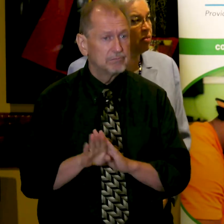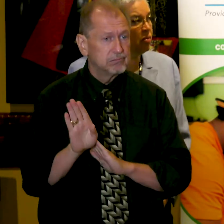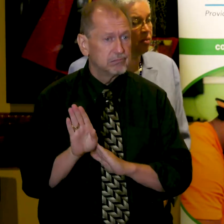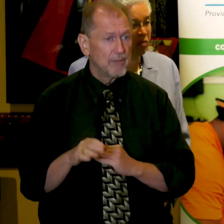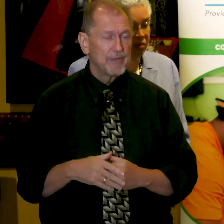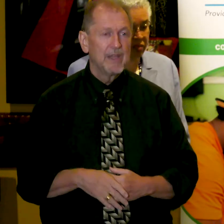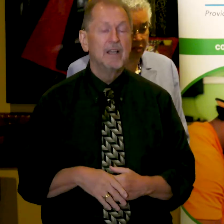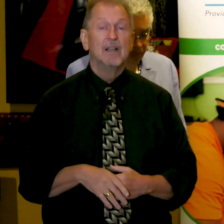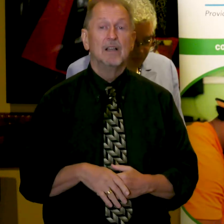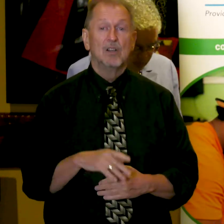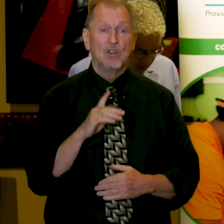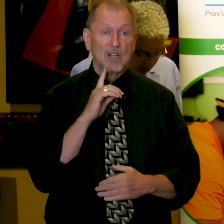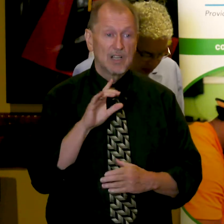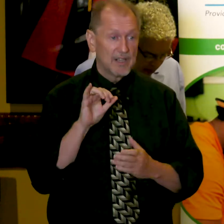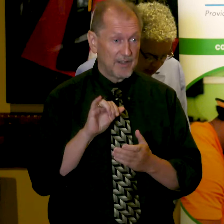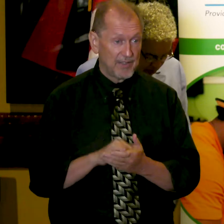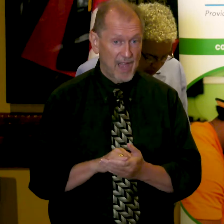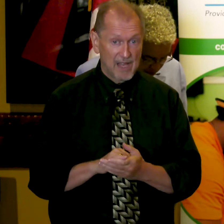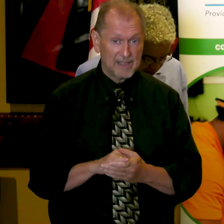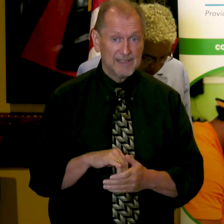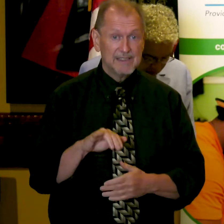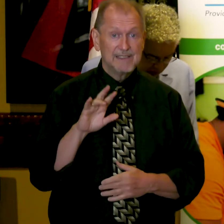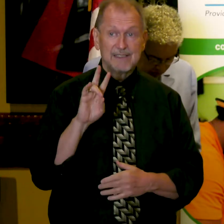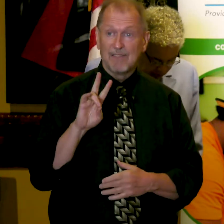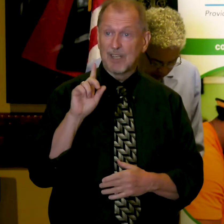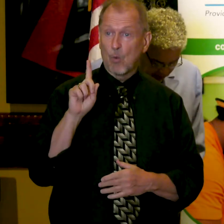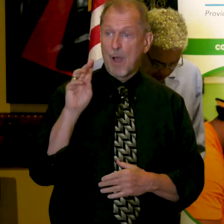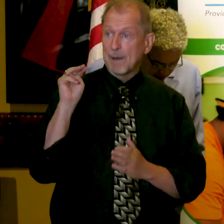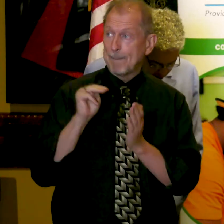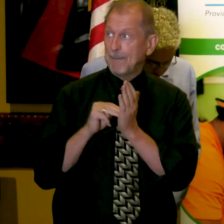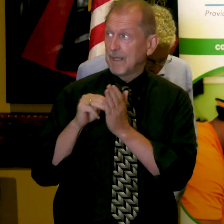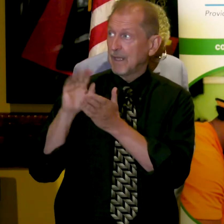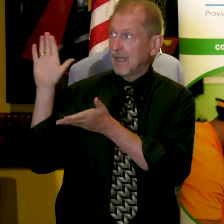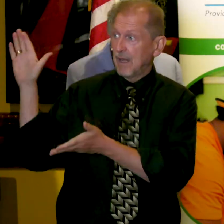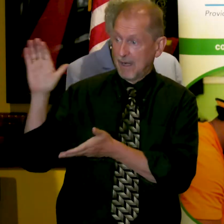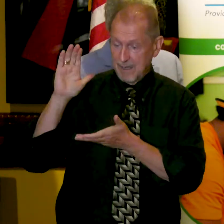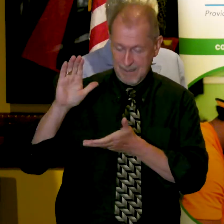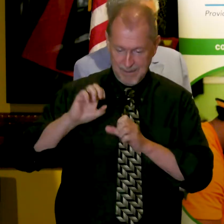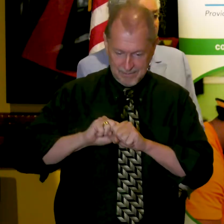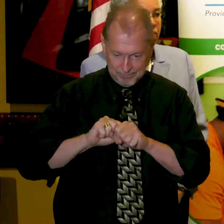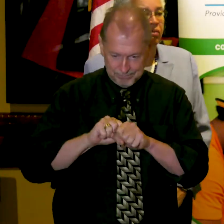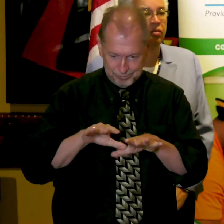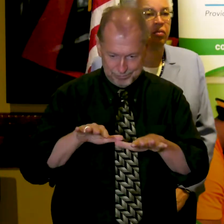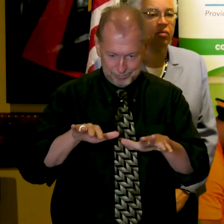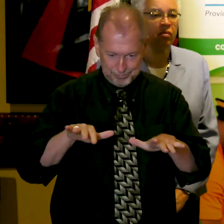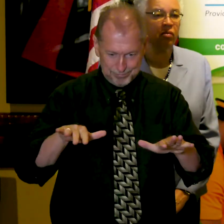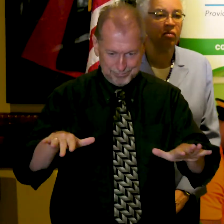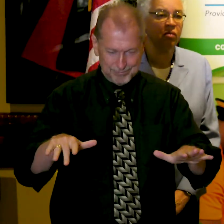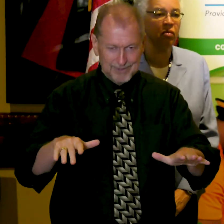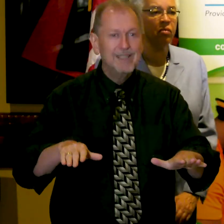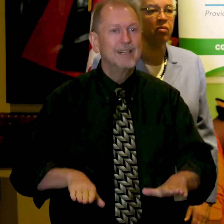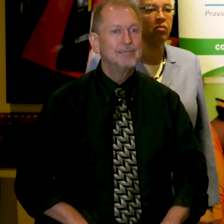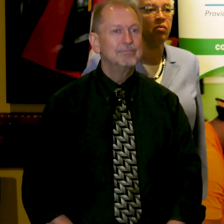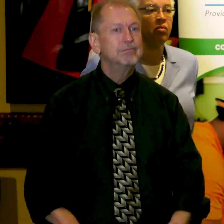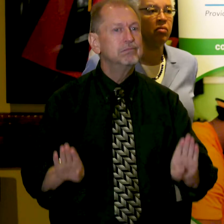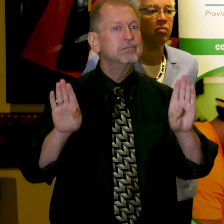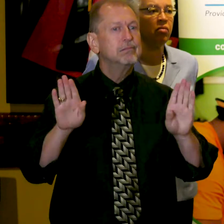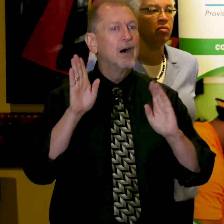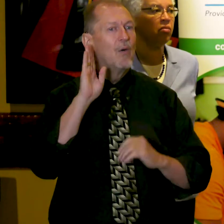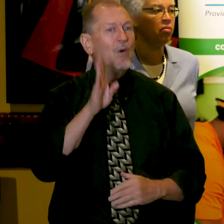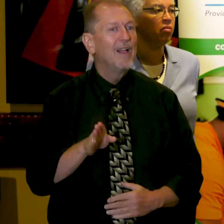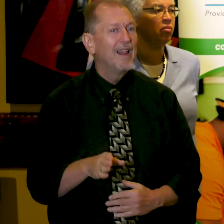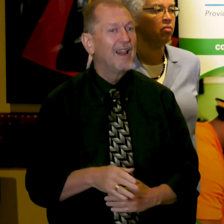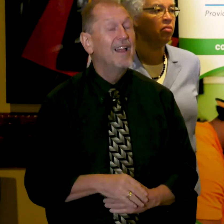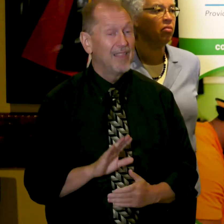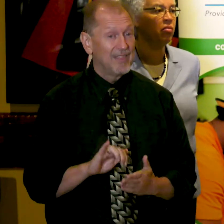the impact of 71 million dollar infusion to our economy. Just as hard as it is to overstate